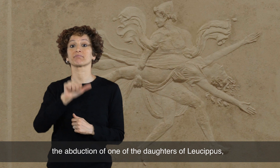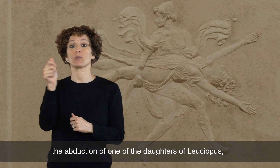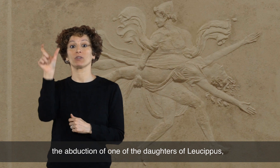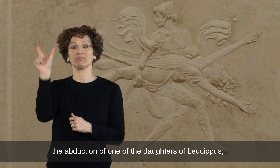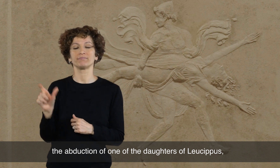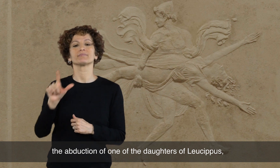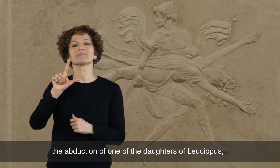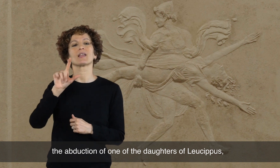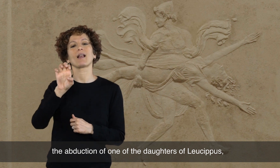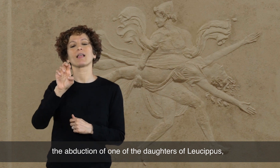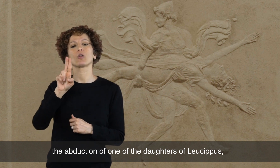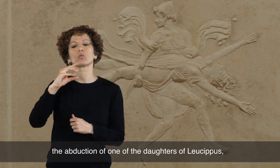daughters of Lucipus.